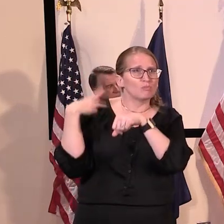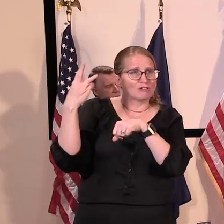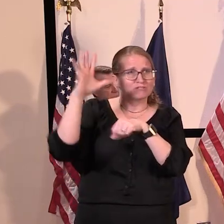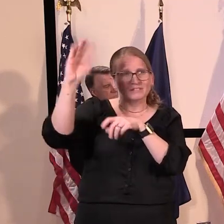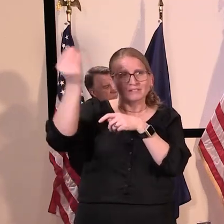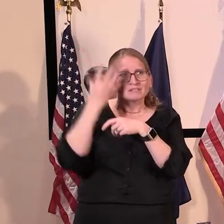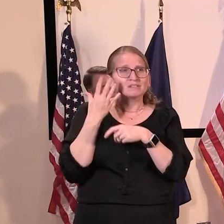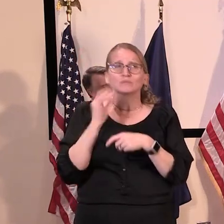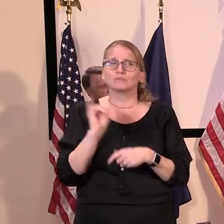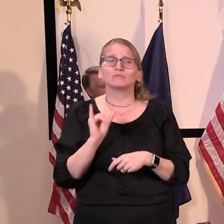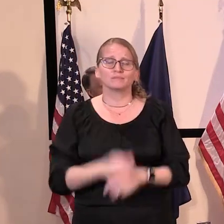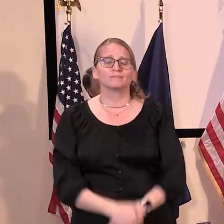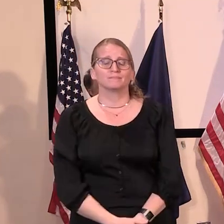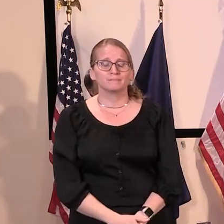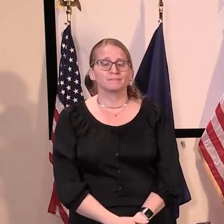well.